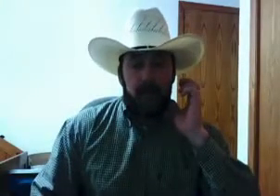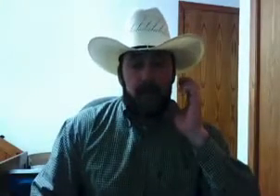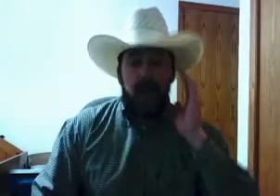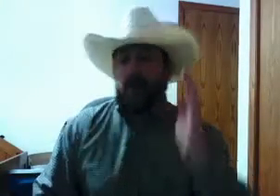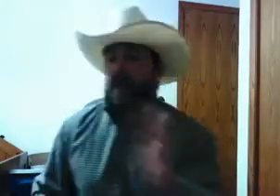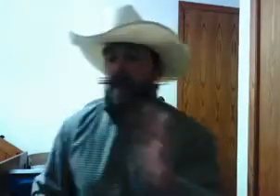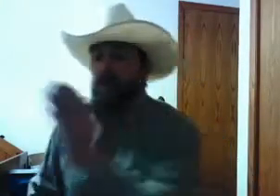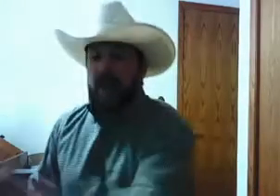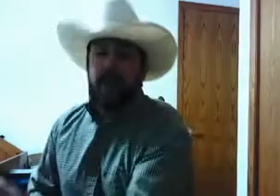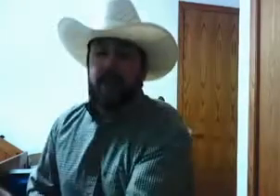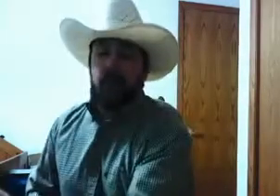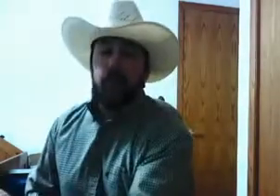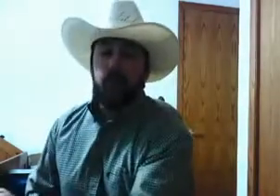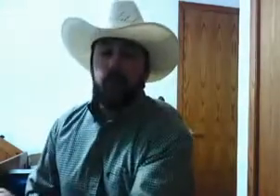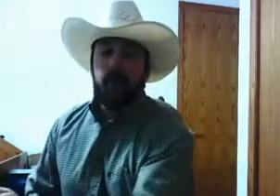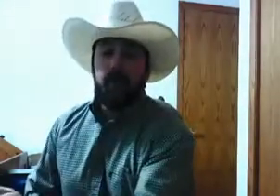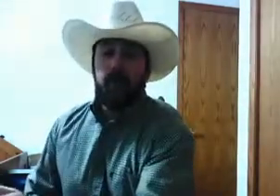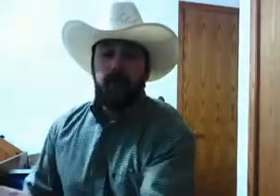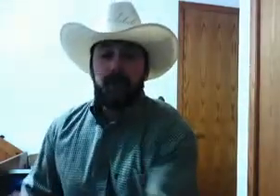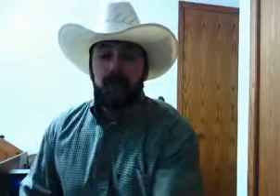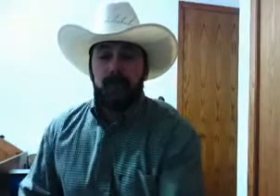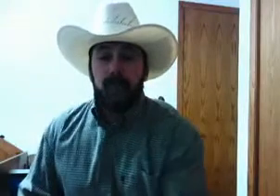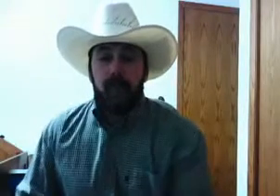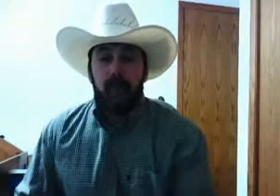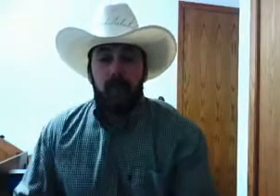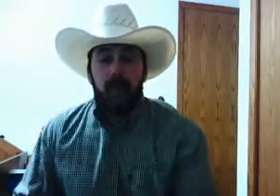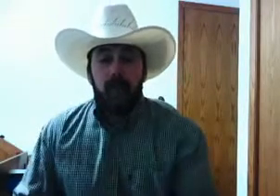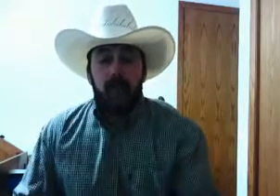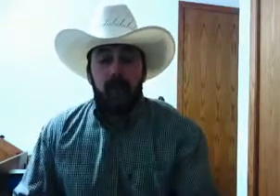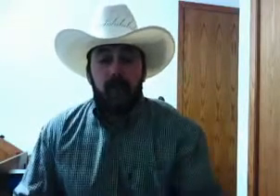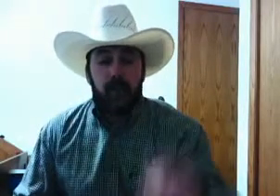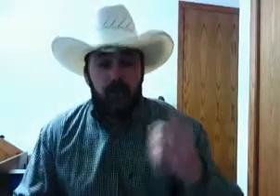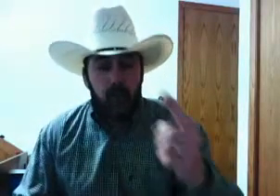Everything I'm telling you, is the truth.